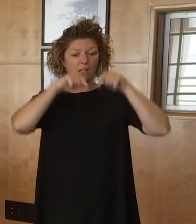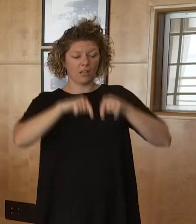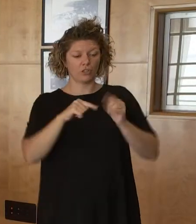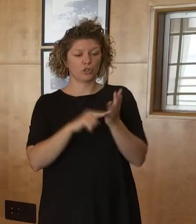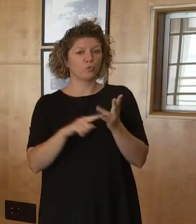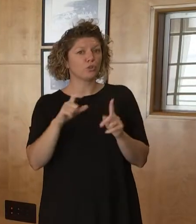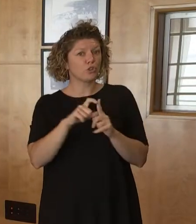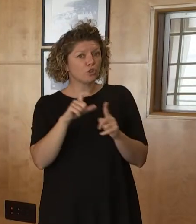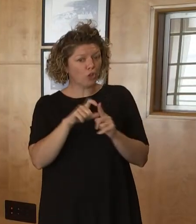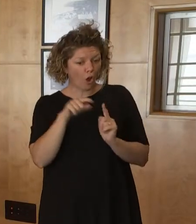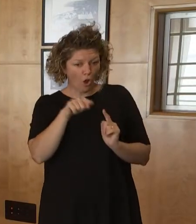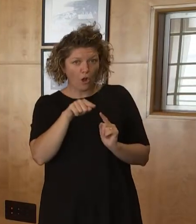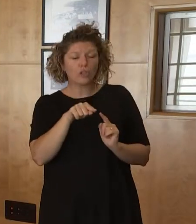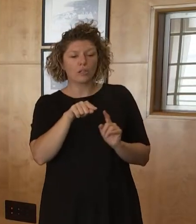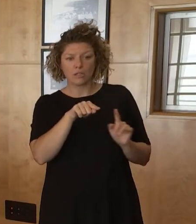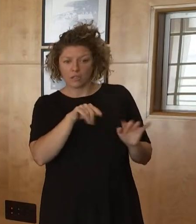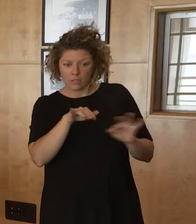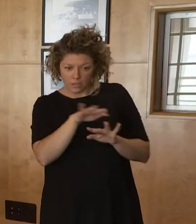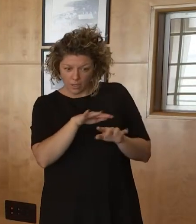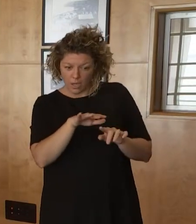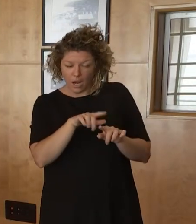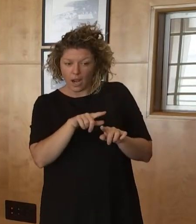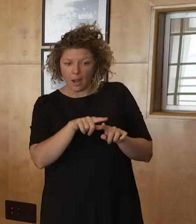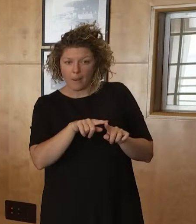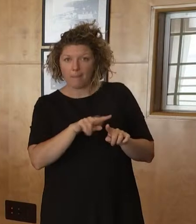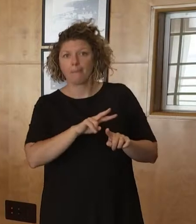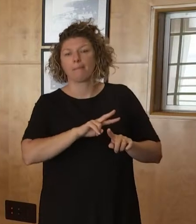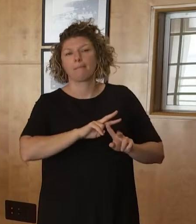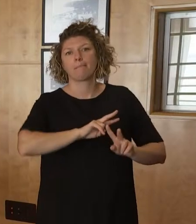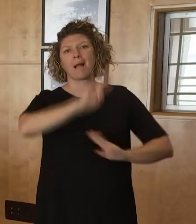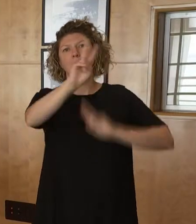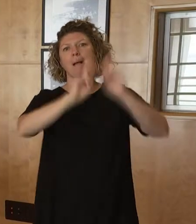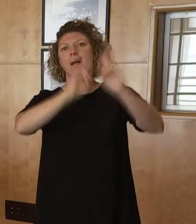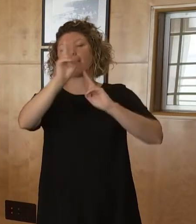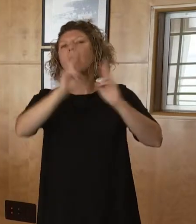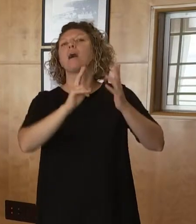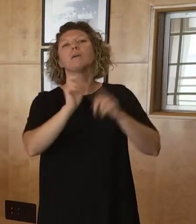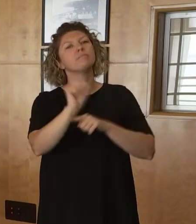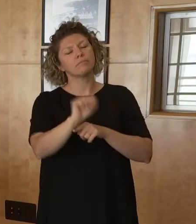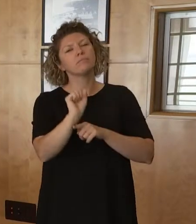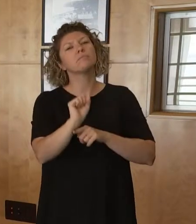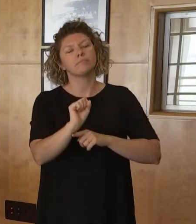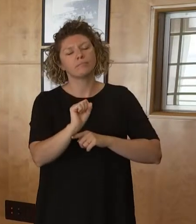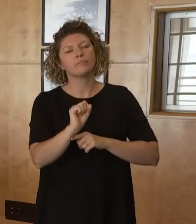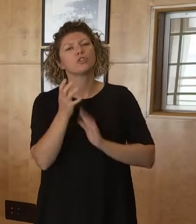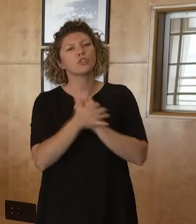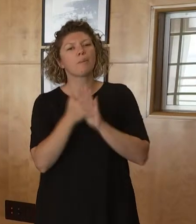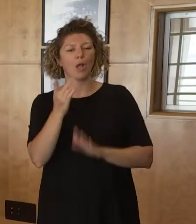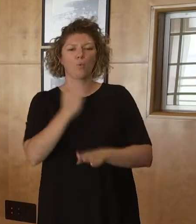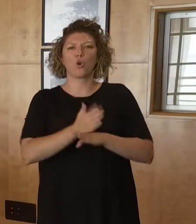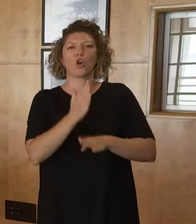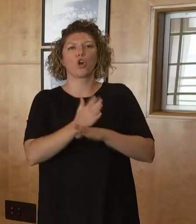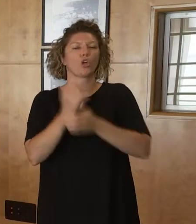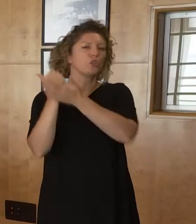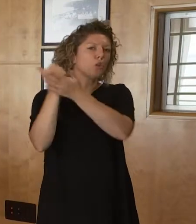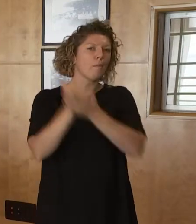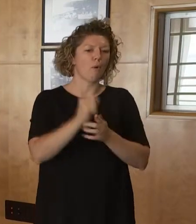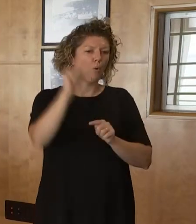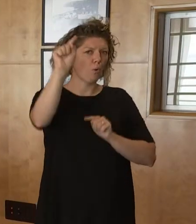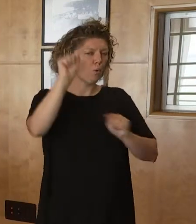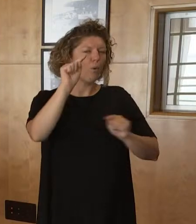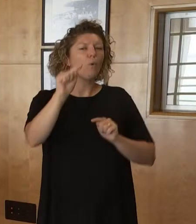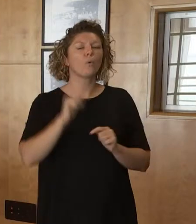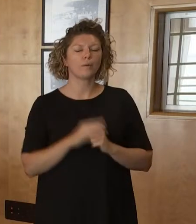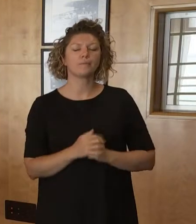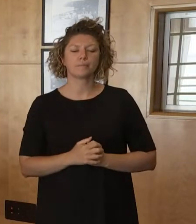and so we will see those people return back up to the top end. They were seconded down there to provide support. In terms of